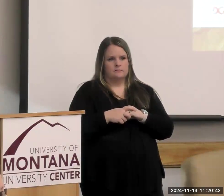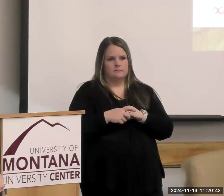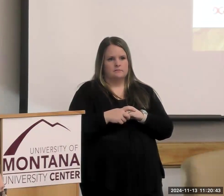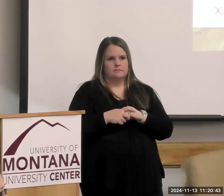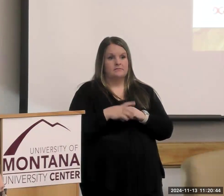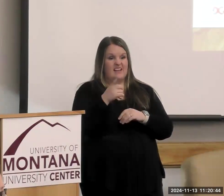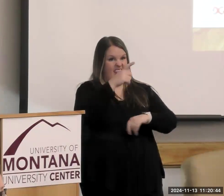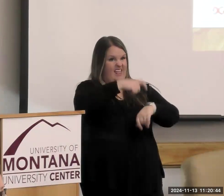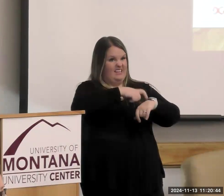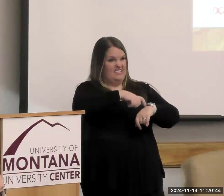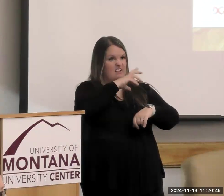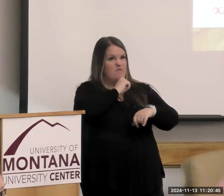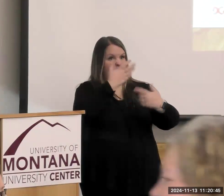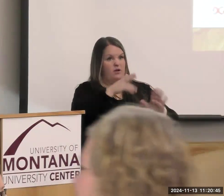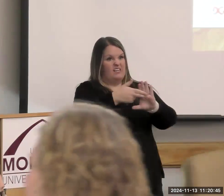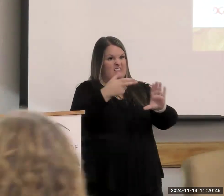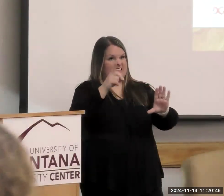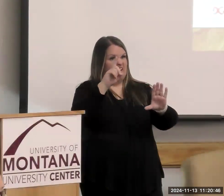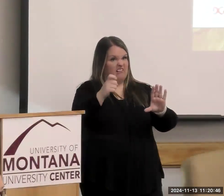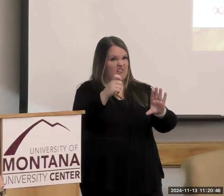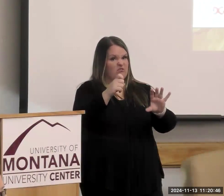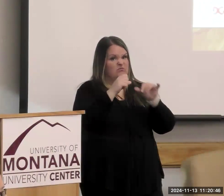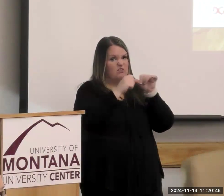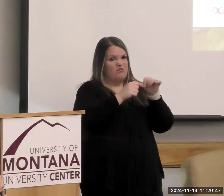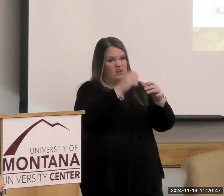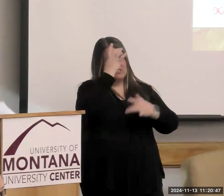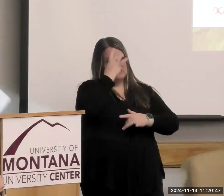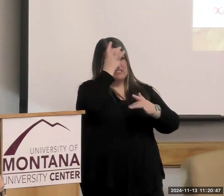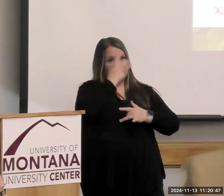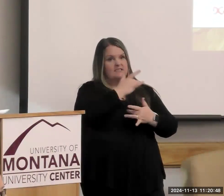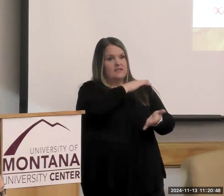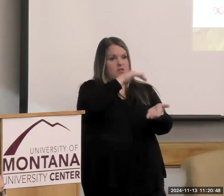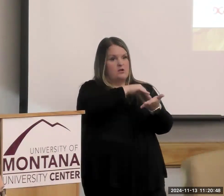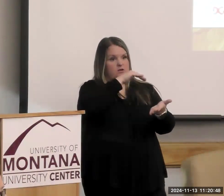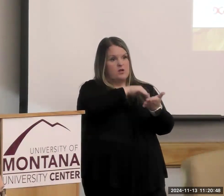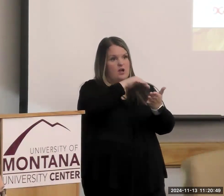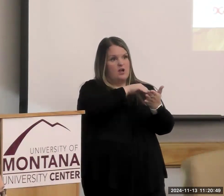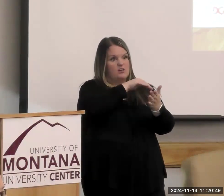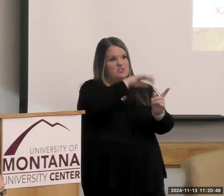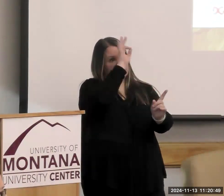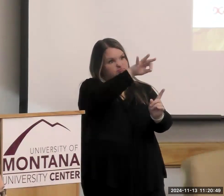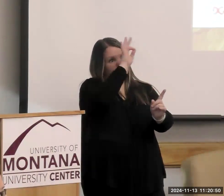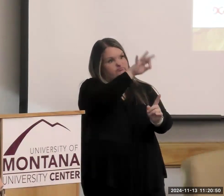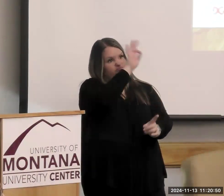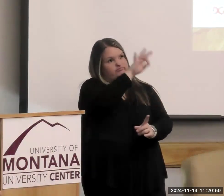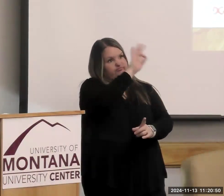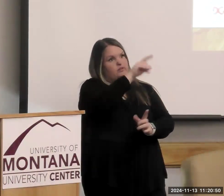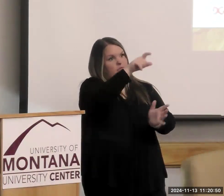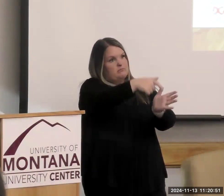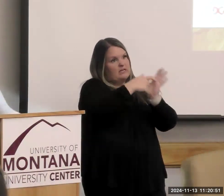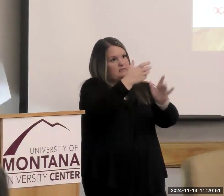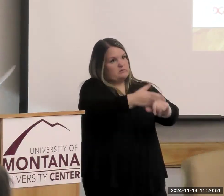By then, they've already been diagnosed with chronic diseases, and their doctors are telling them they have to improve their eating habits?